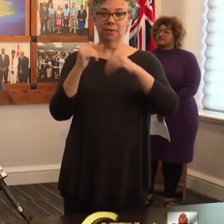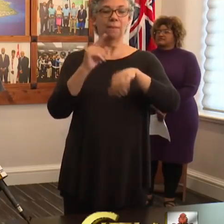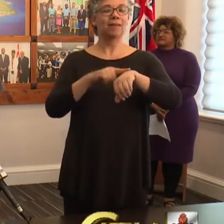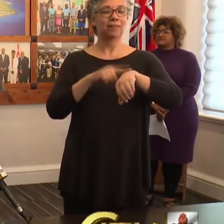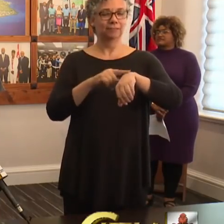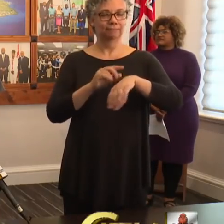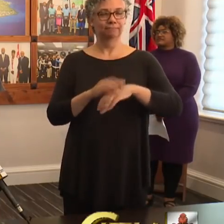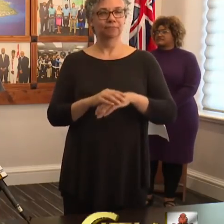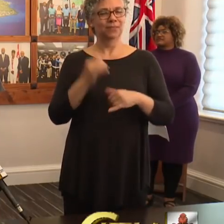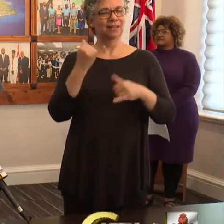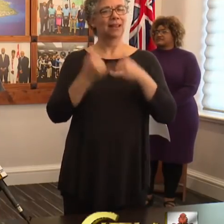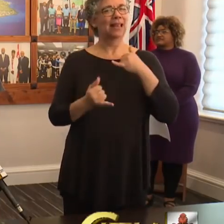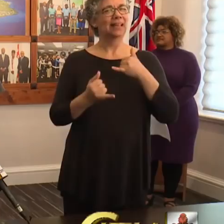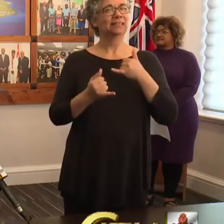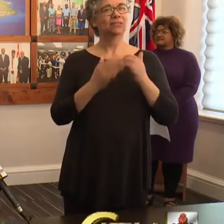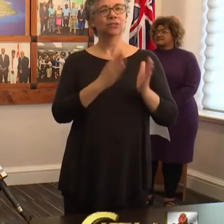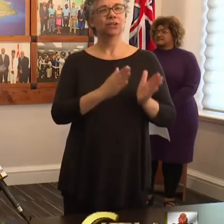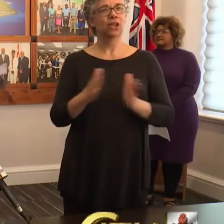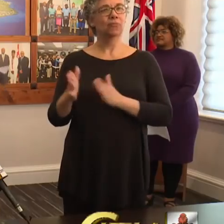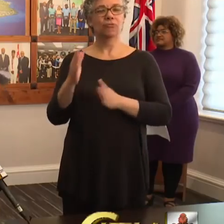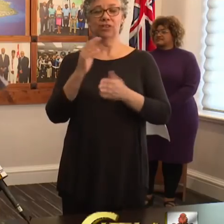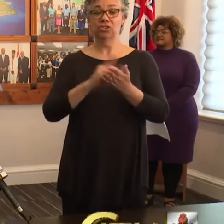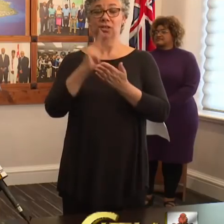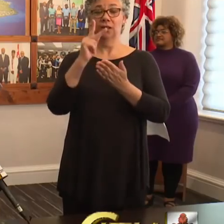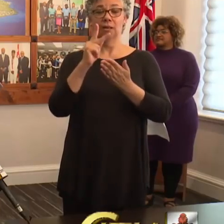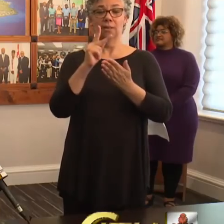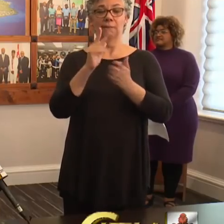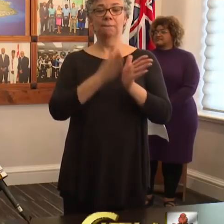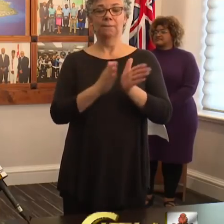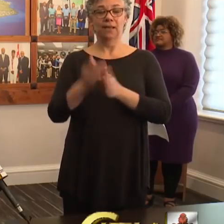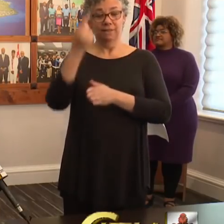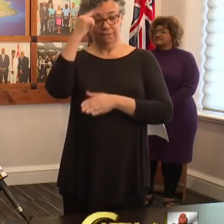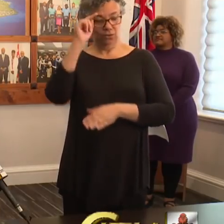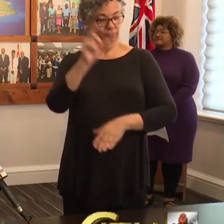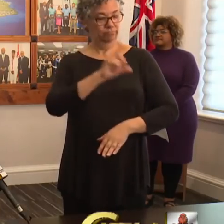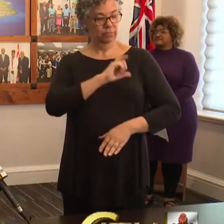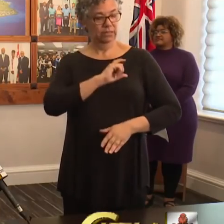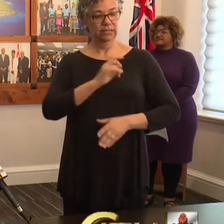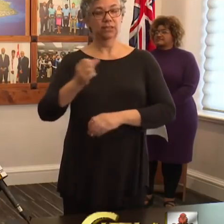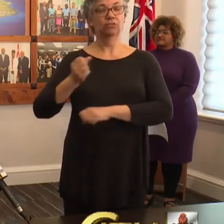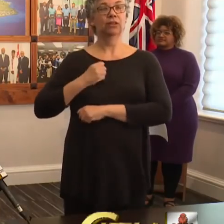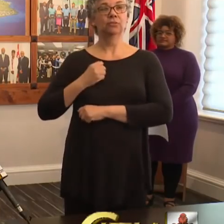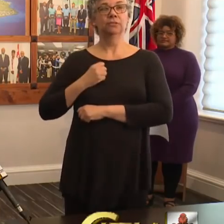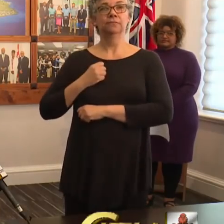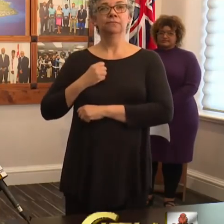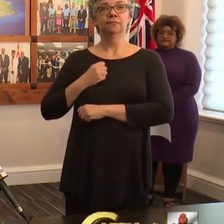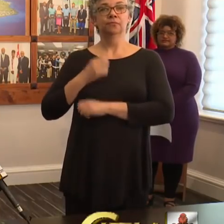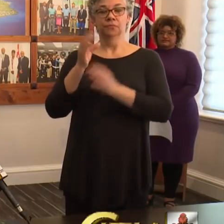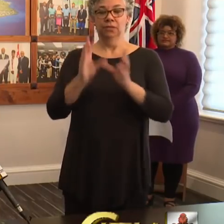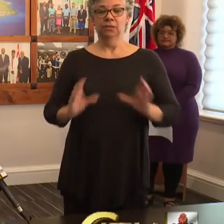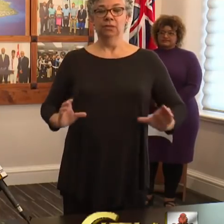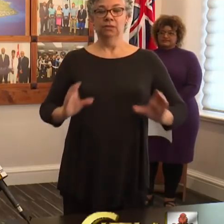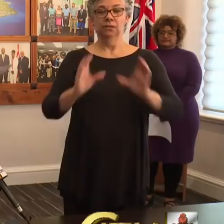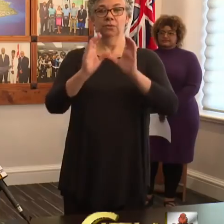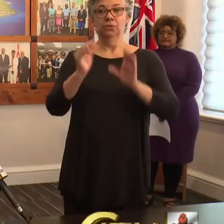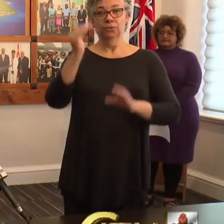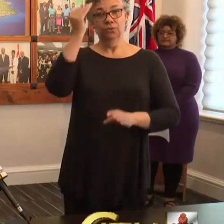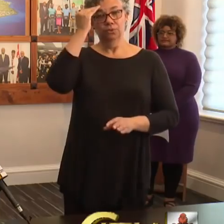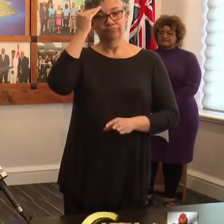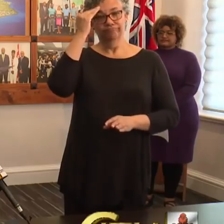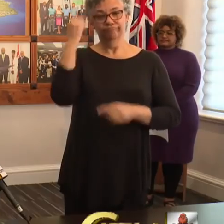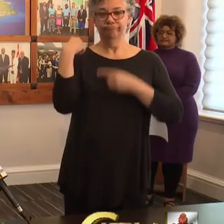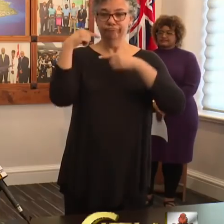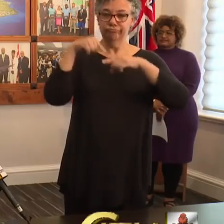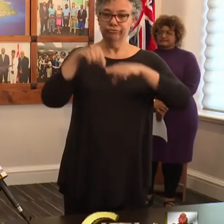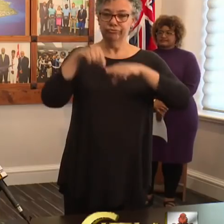I would like to share the operational plan for the Bermuda Police Service and the Royal Bermuda Regiment. It is critical to note that during the